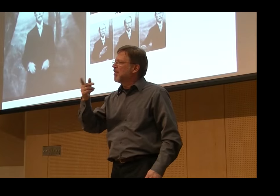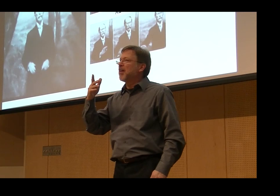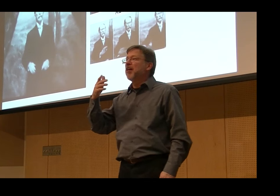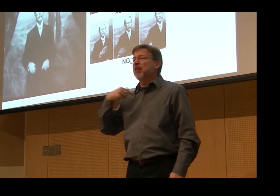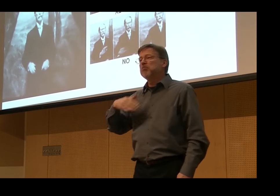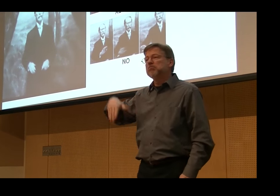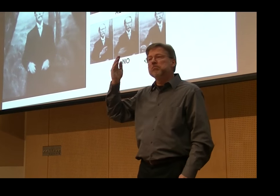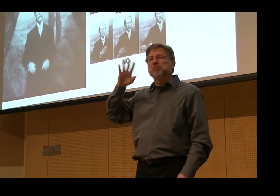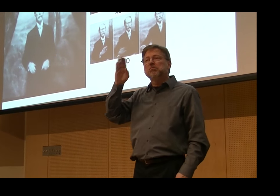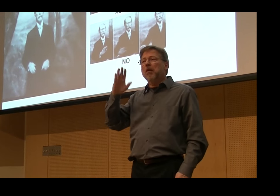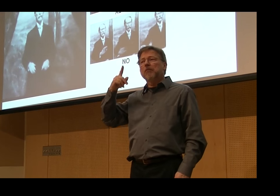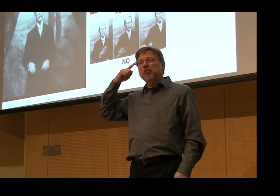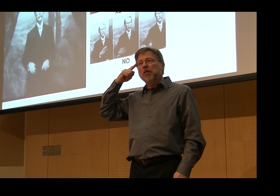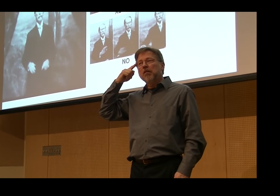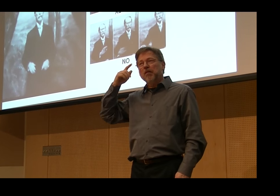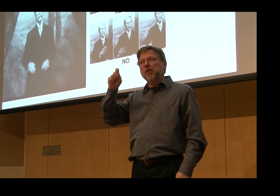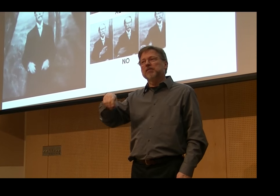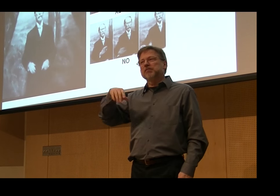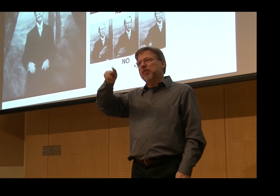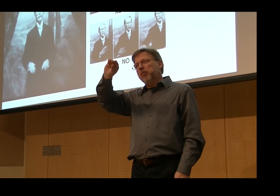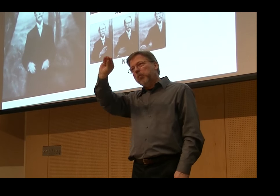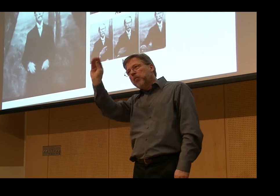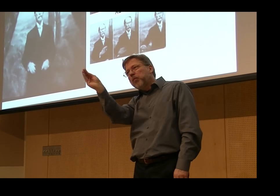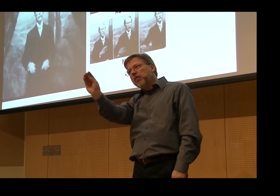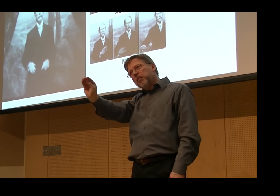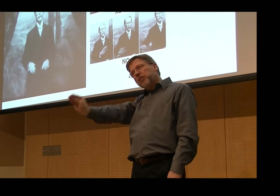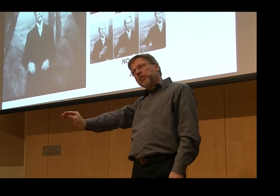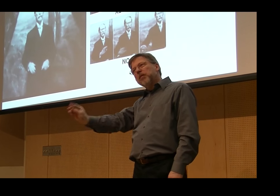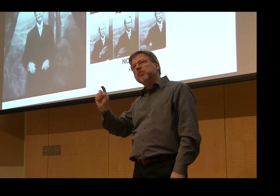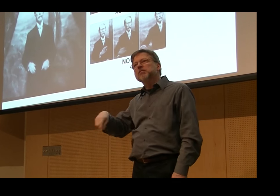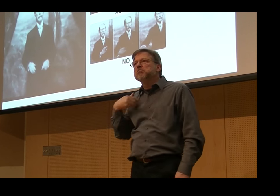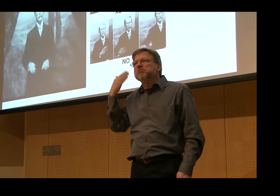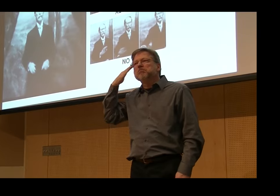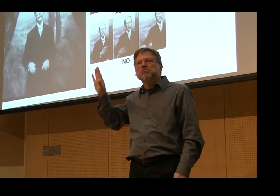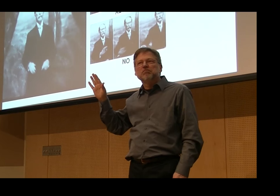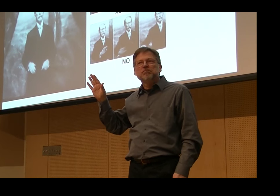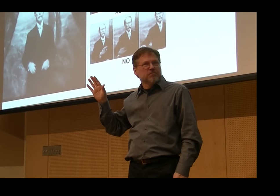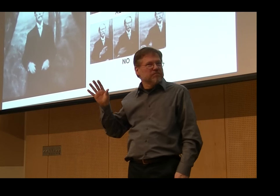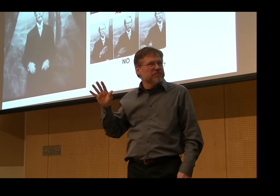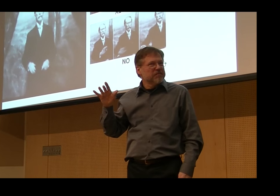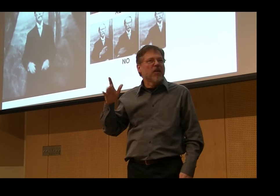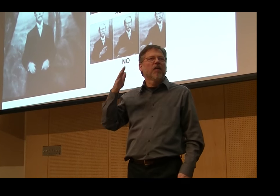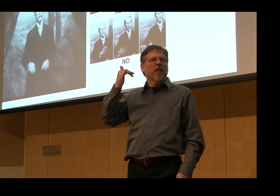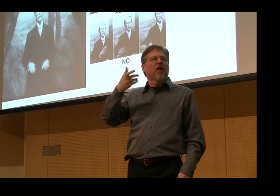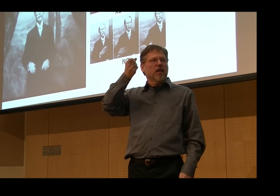Okay? Never. This has this wave movement, waving